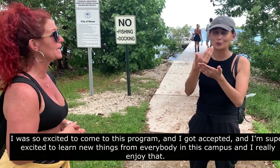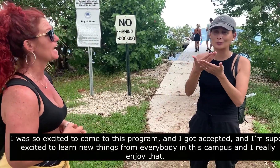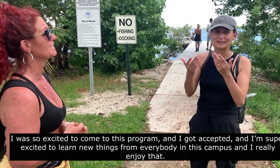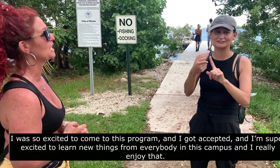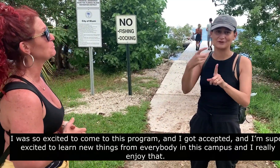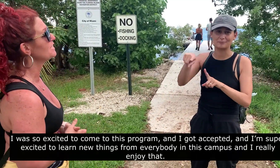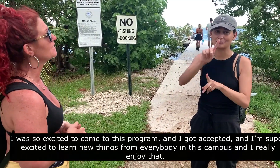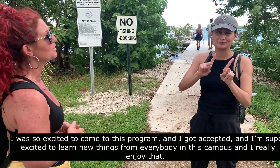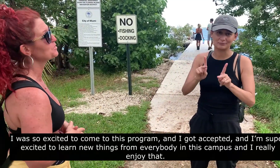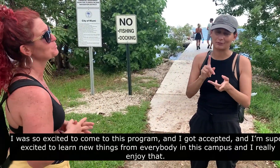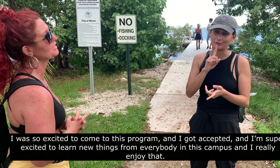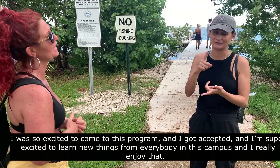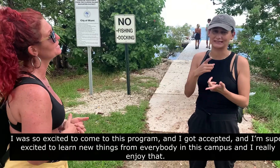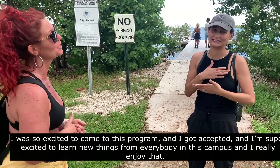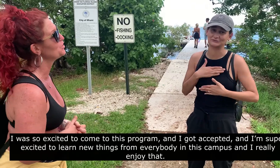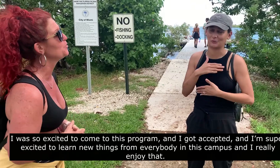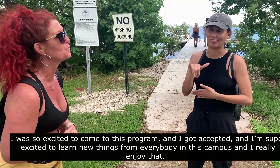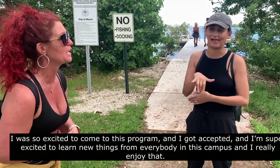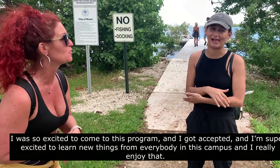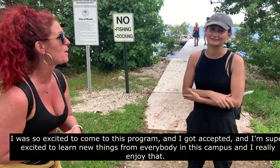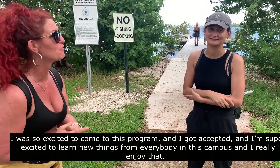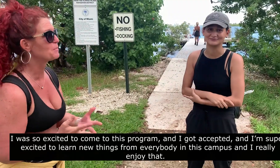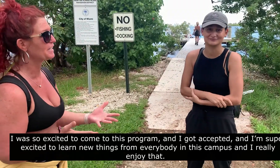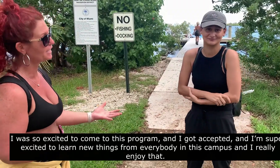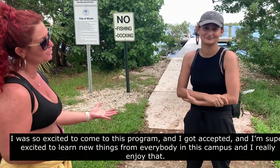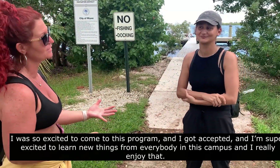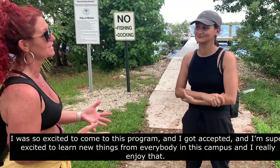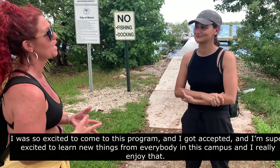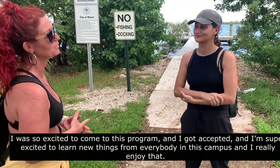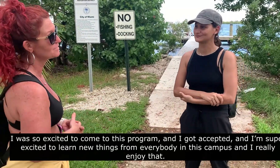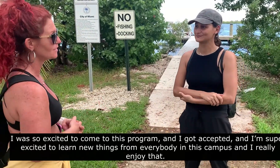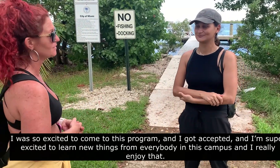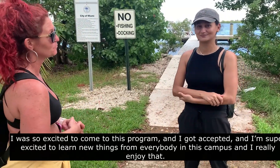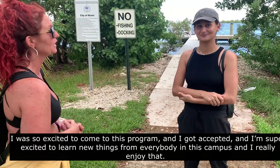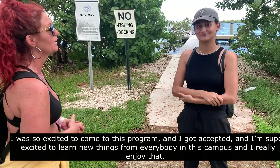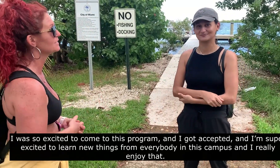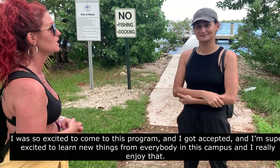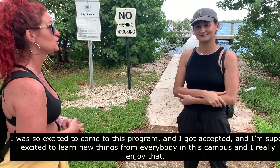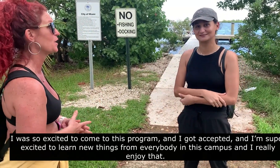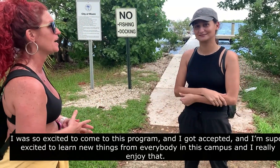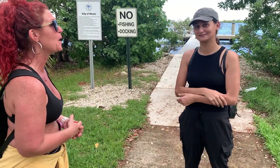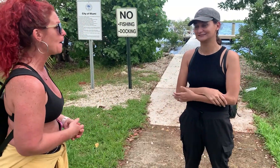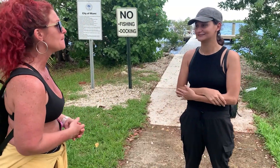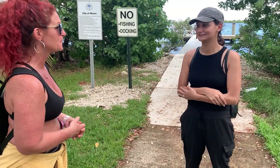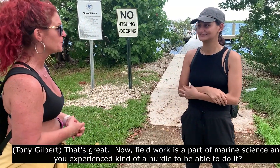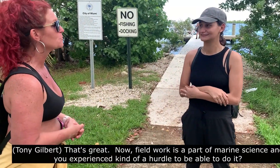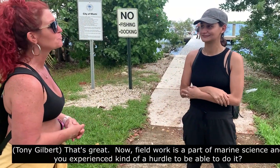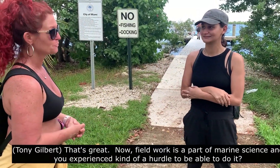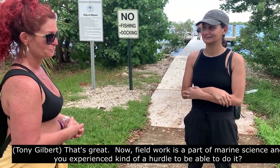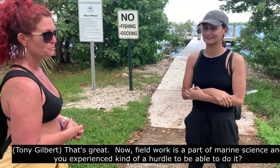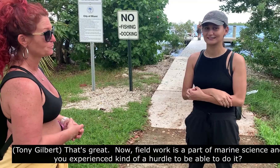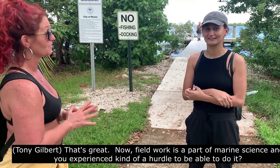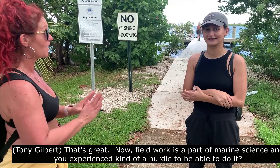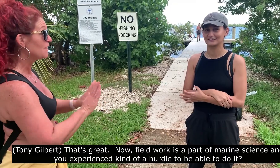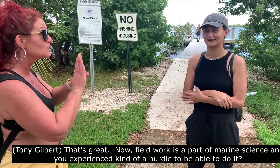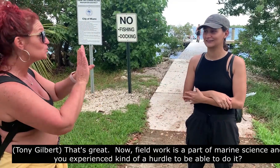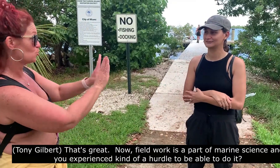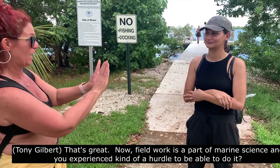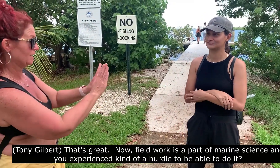and I got accepted. And I'm super excited to learn new things from everybody here at this campus and really enjoy them. That's great. Now, field work